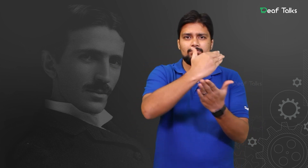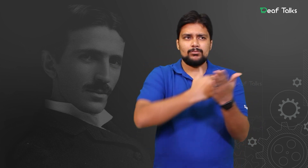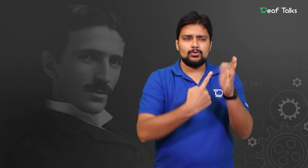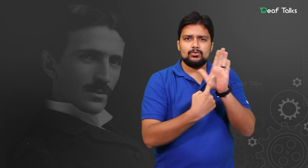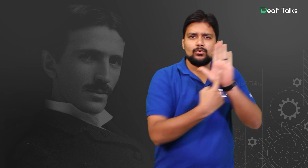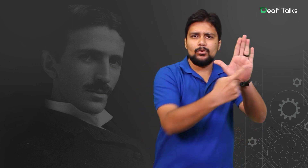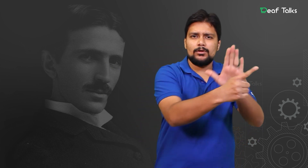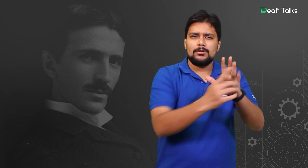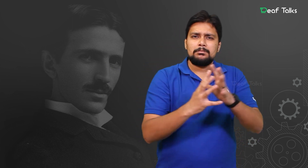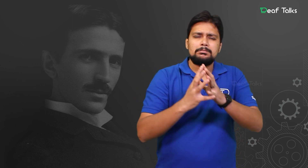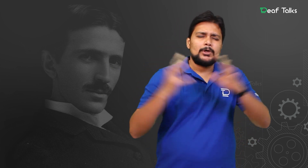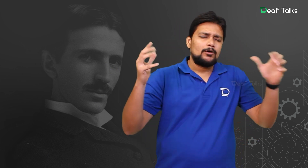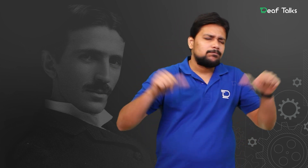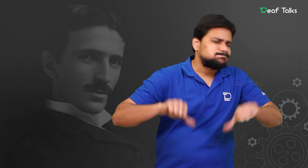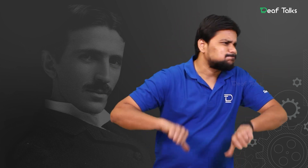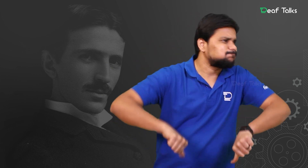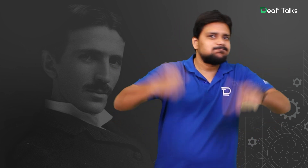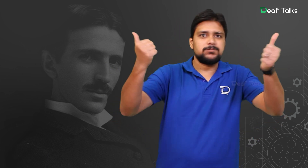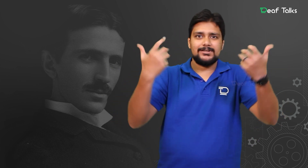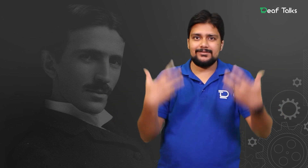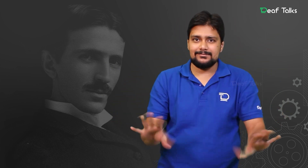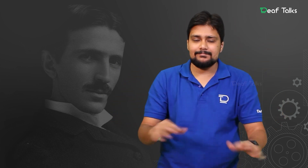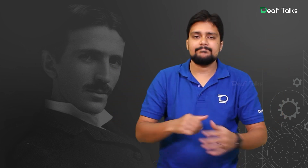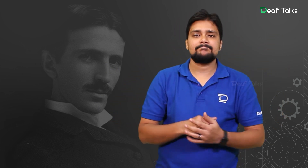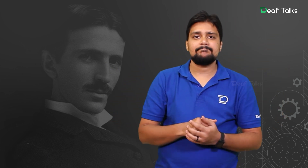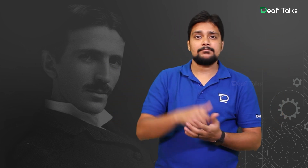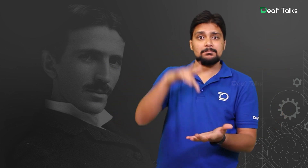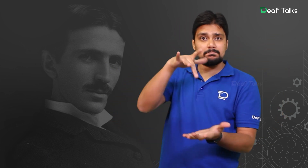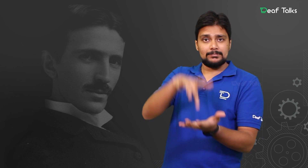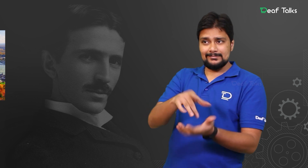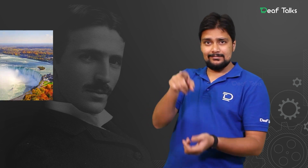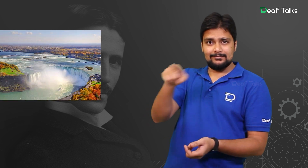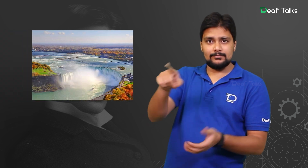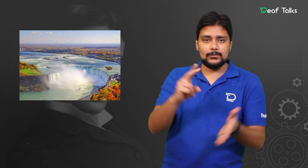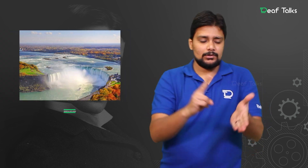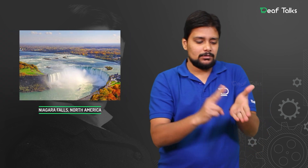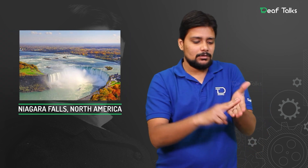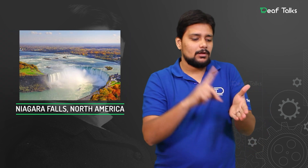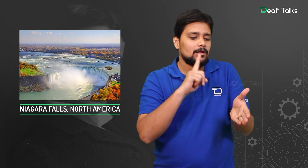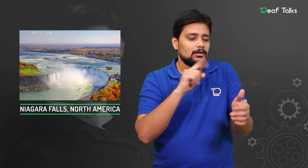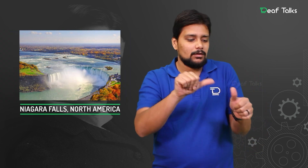Their success continued. The world's first alternating current power.